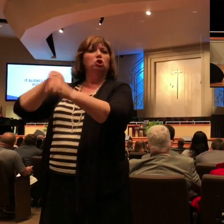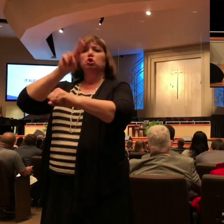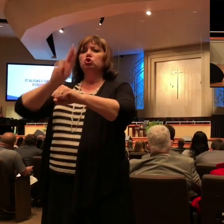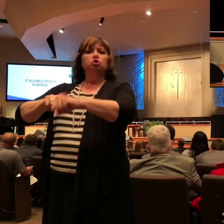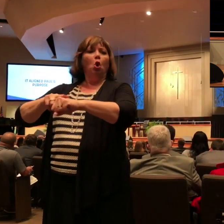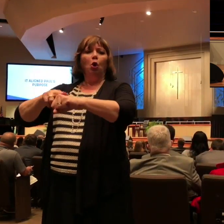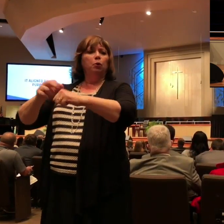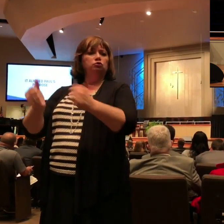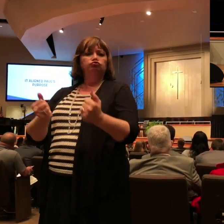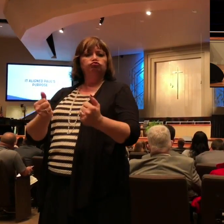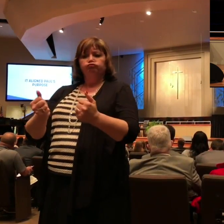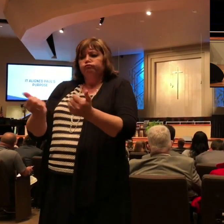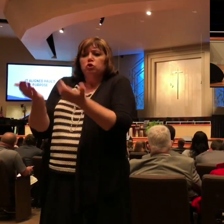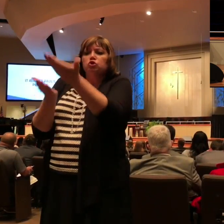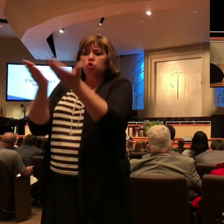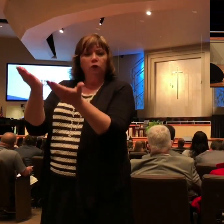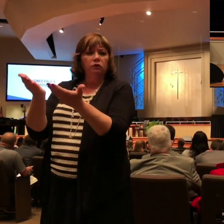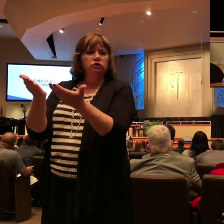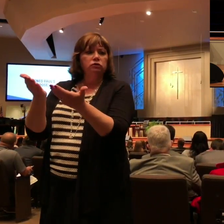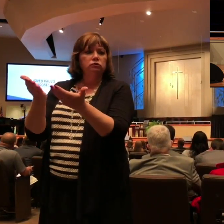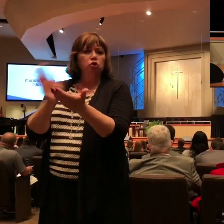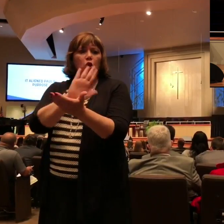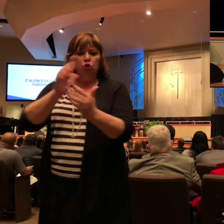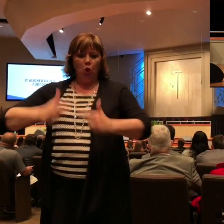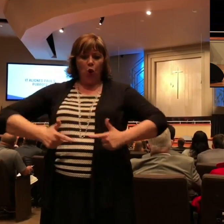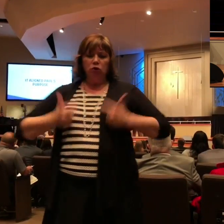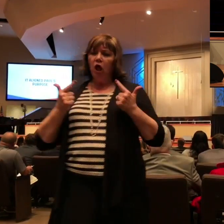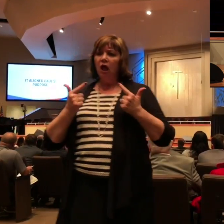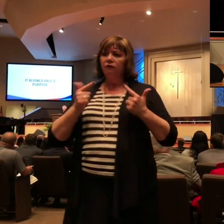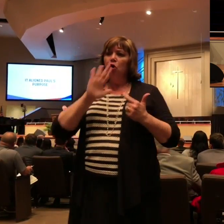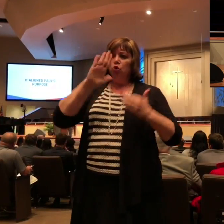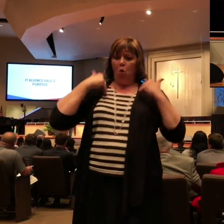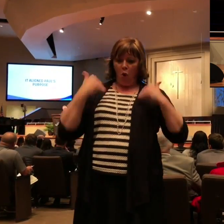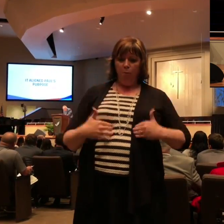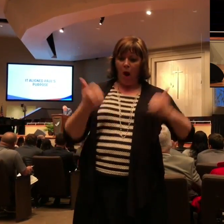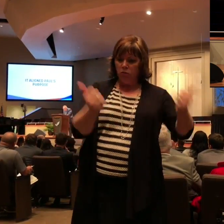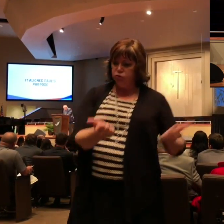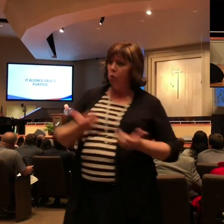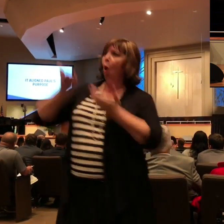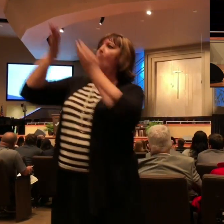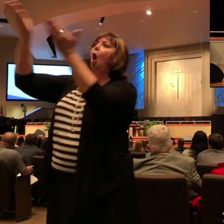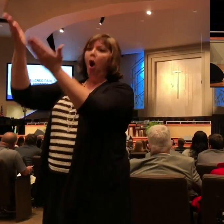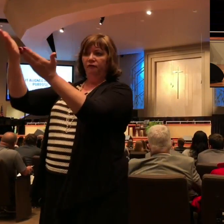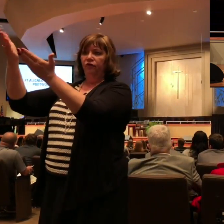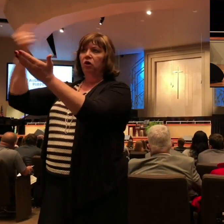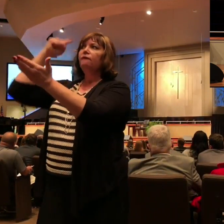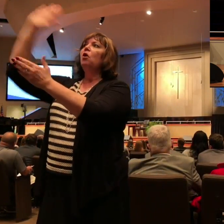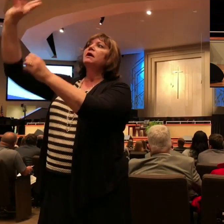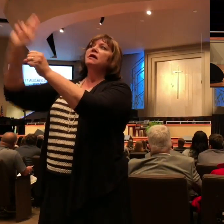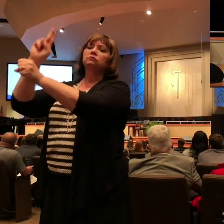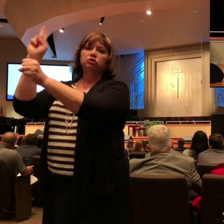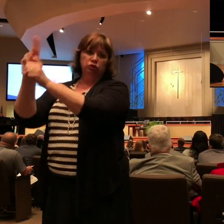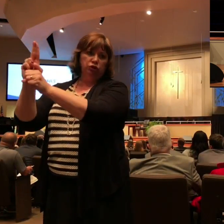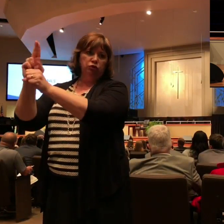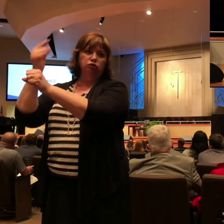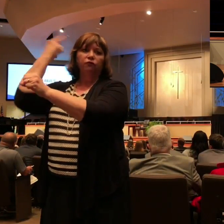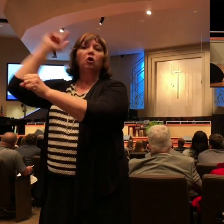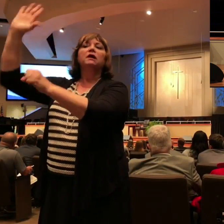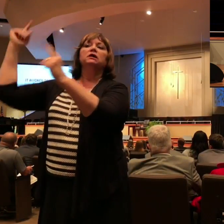I are going to honor Christ with our body we may face some suffering and some persecution but may we not complain because we understand